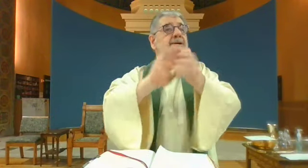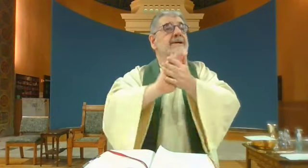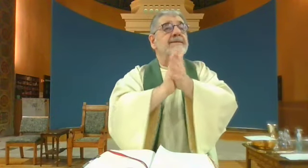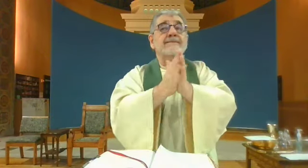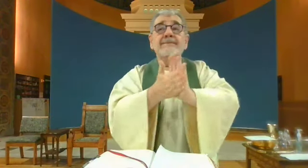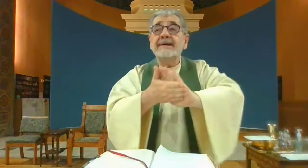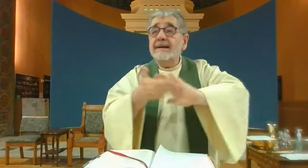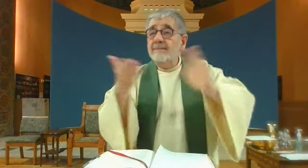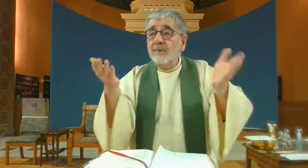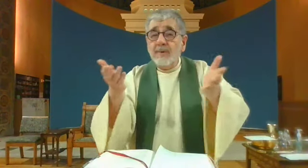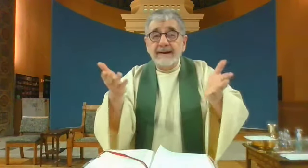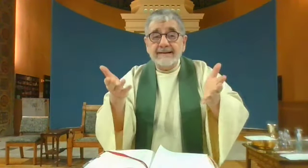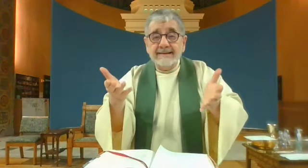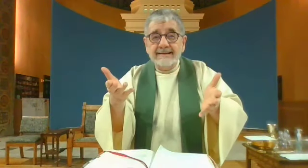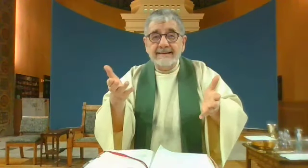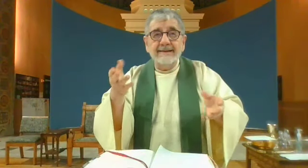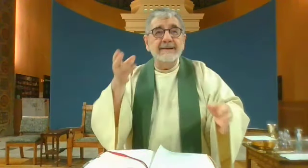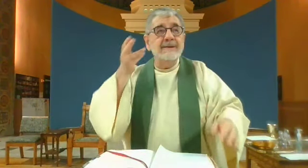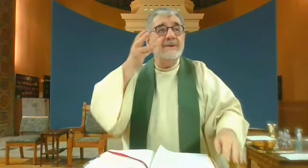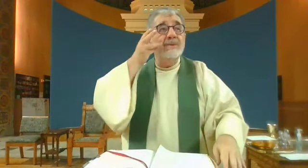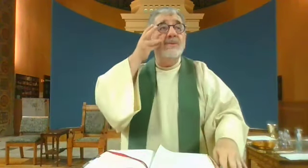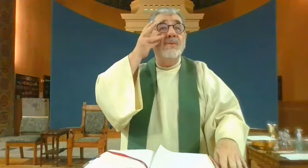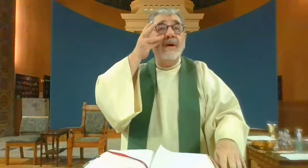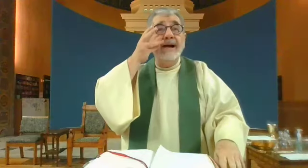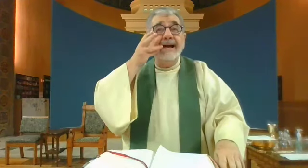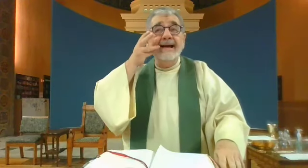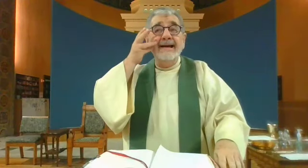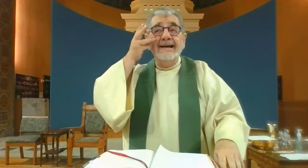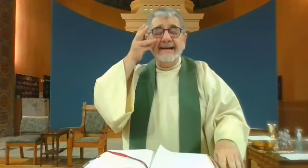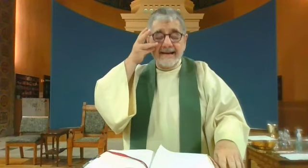And they changed, and they became wine.